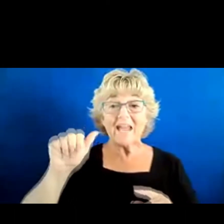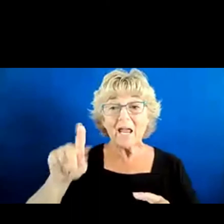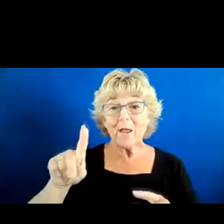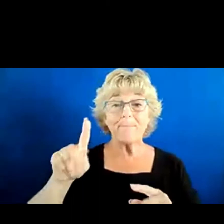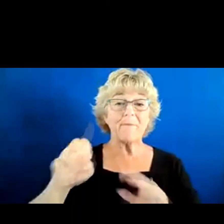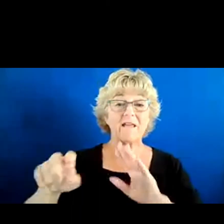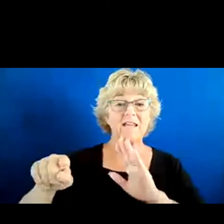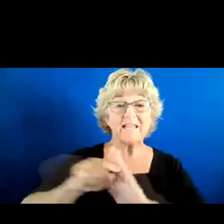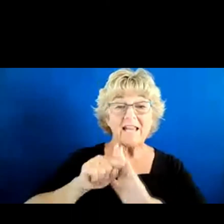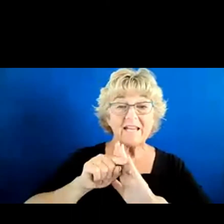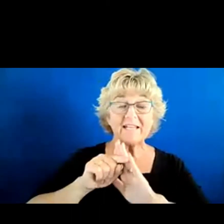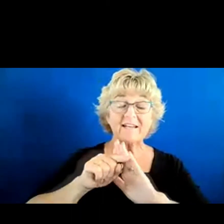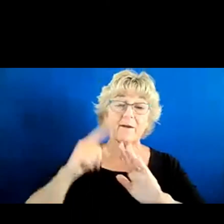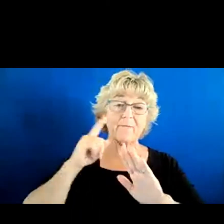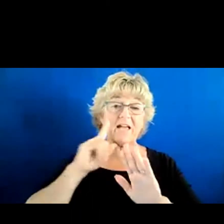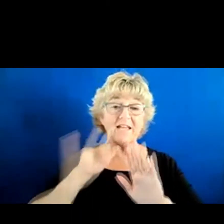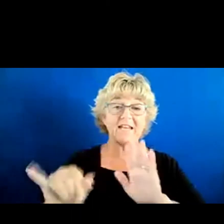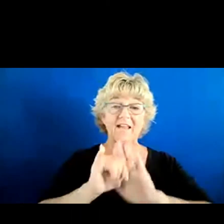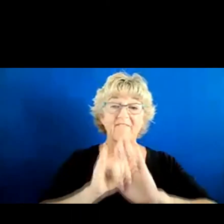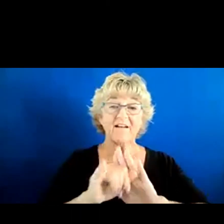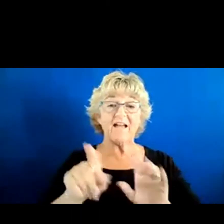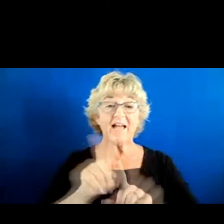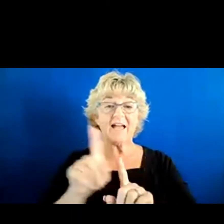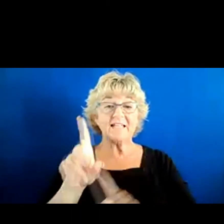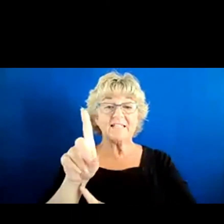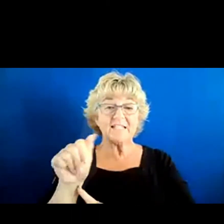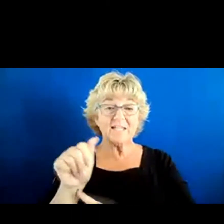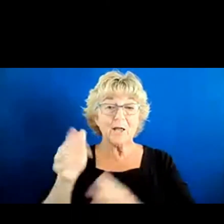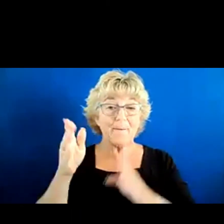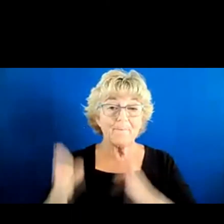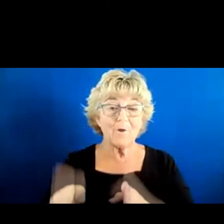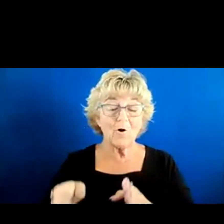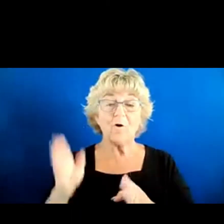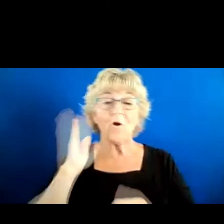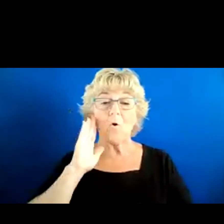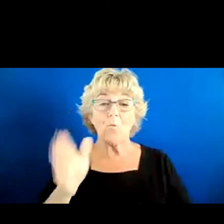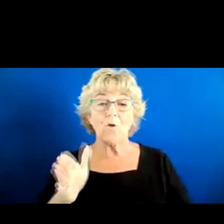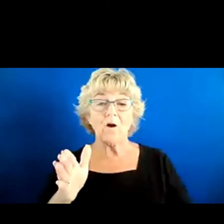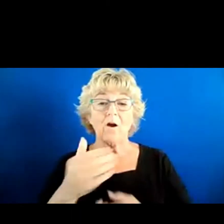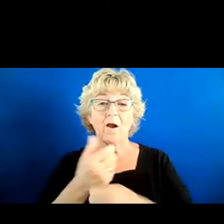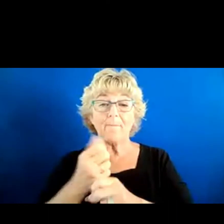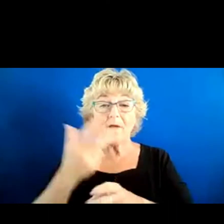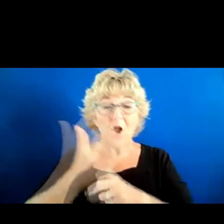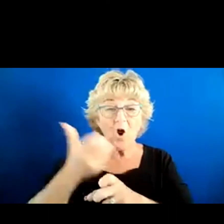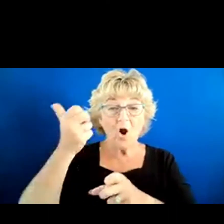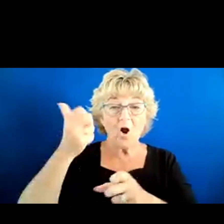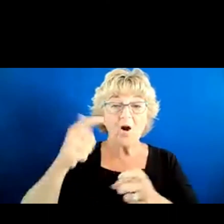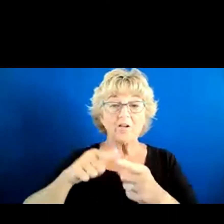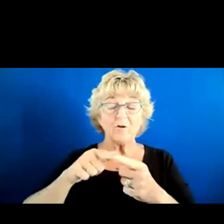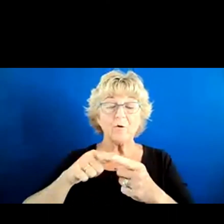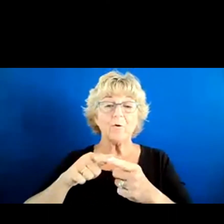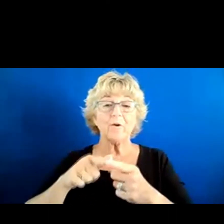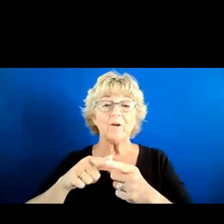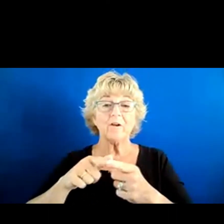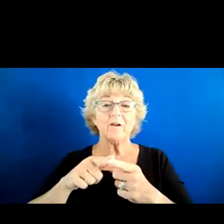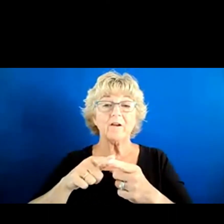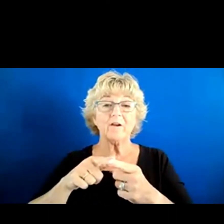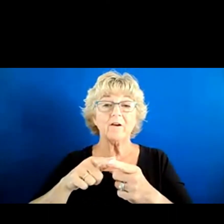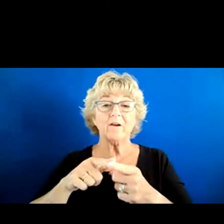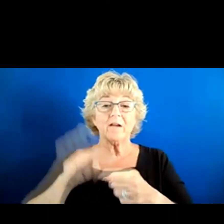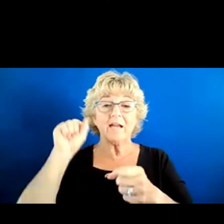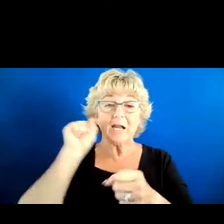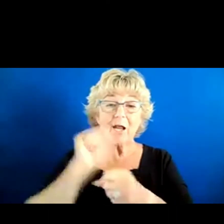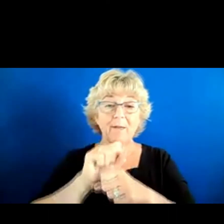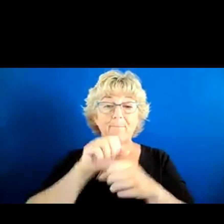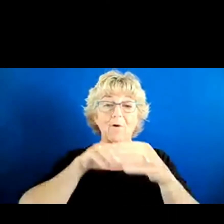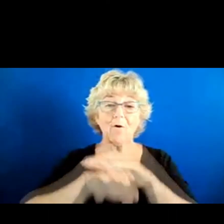because it's going to identify you as a disabled person, and it's going to make it harder for you to get actually employed with